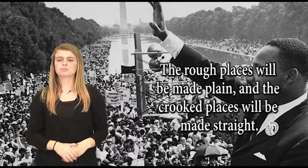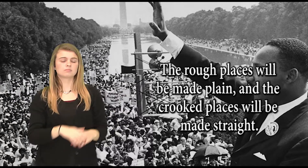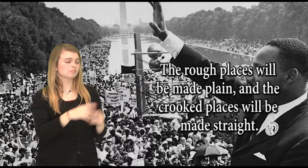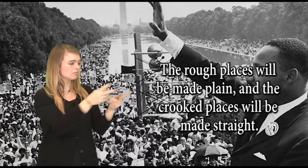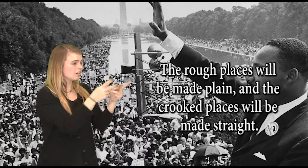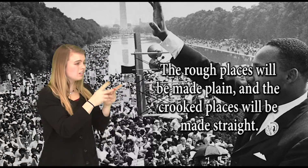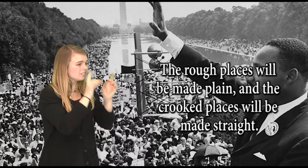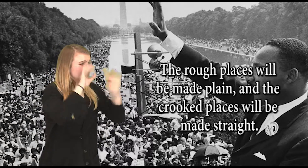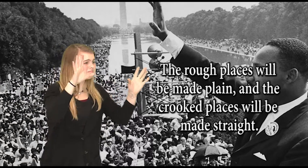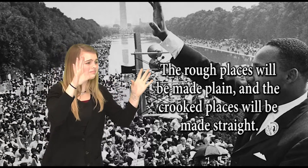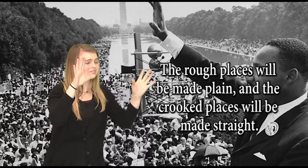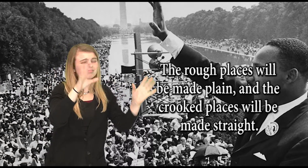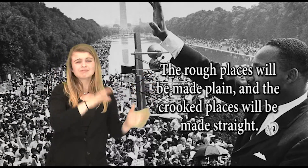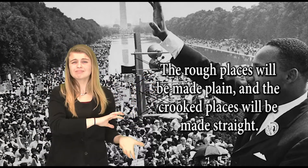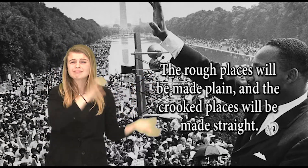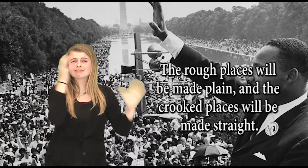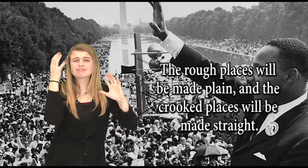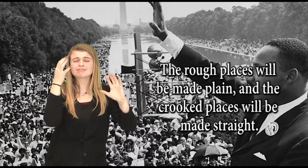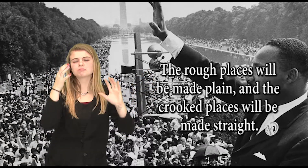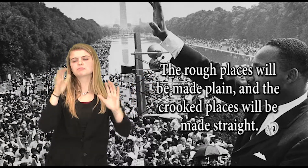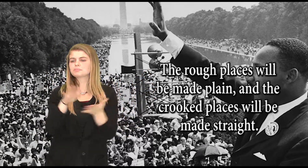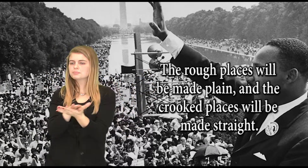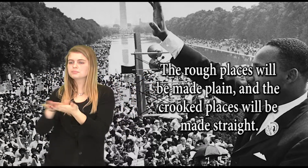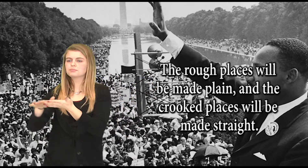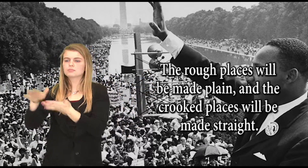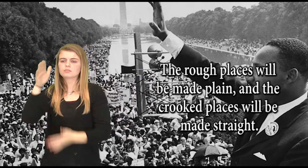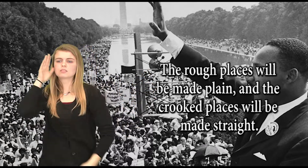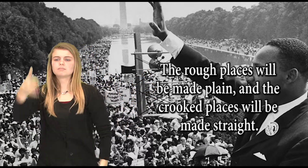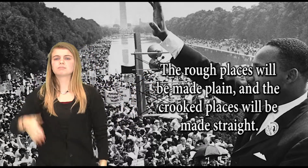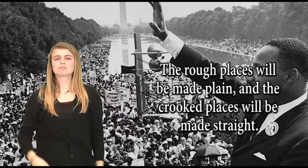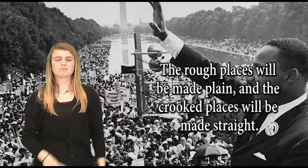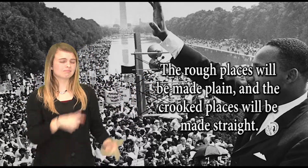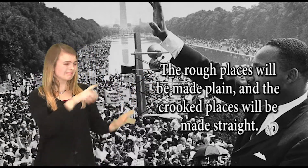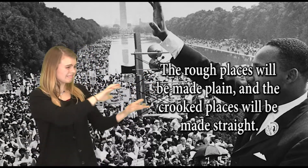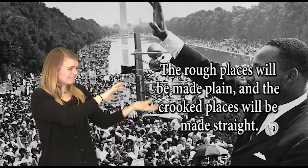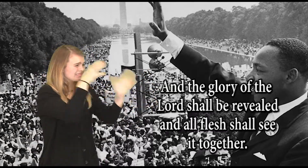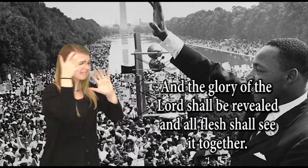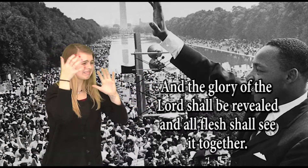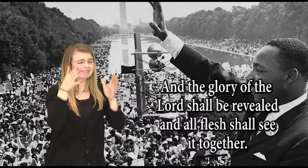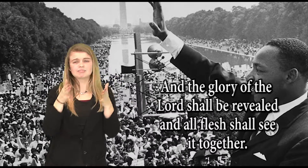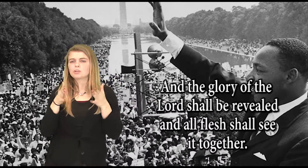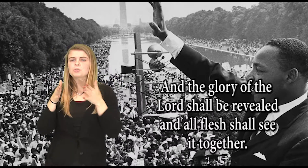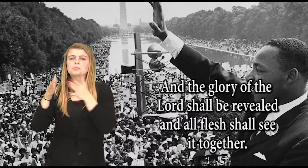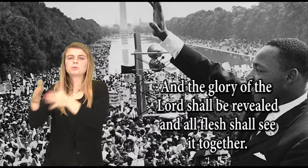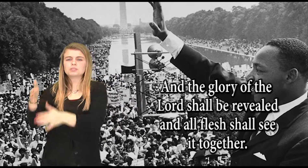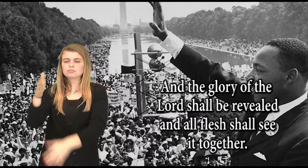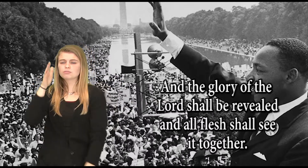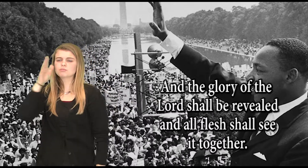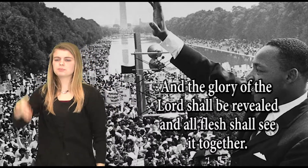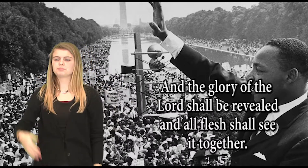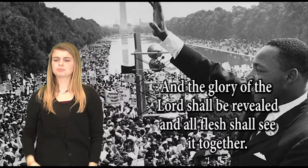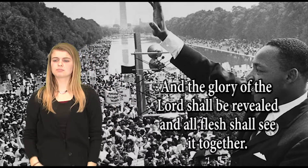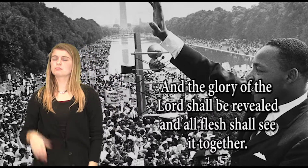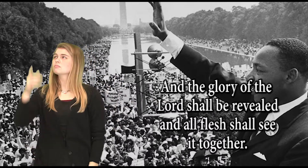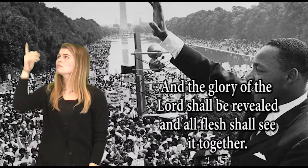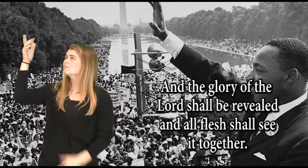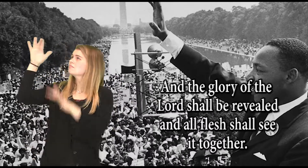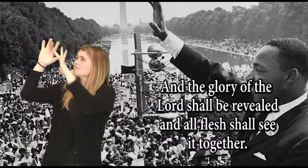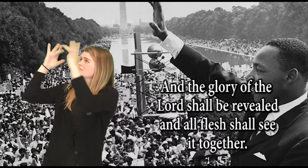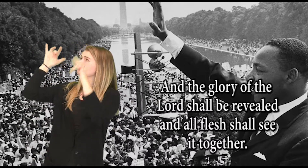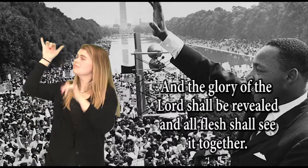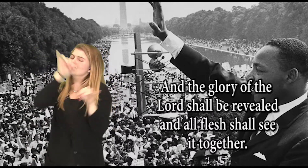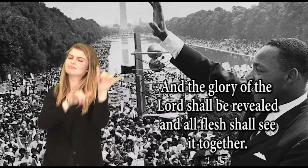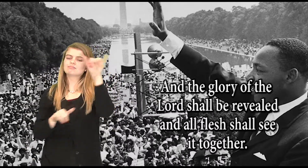rough places will be made plain and the crooked places will be made straight and the glory of the Lord shall be revealed and all flesh